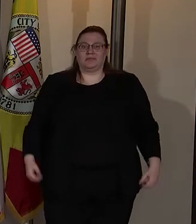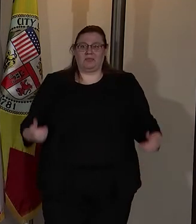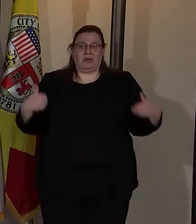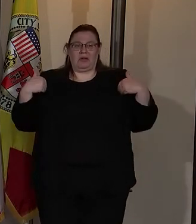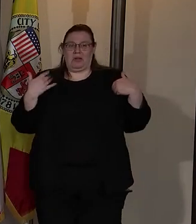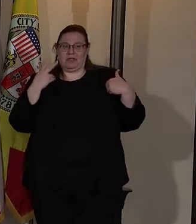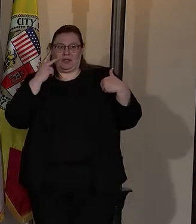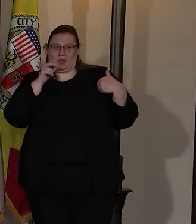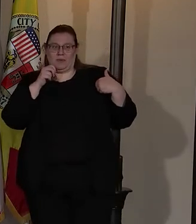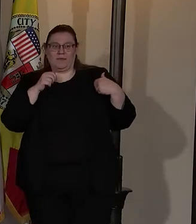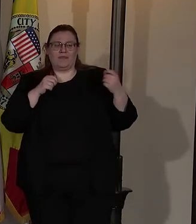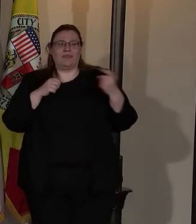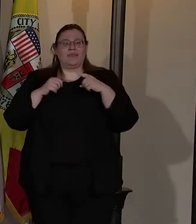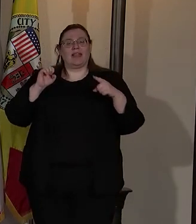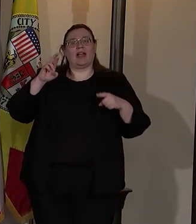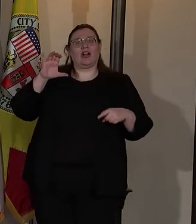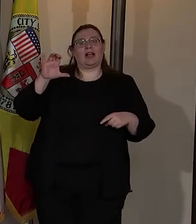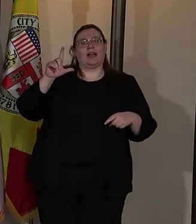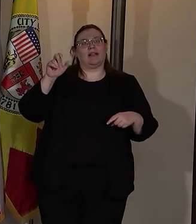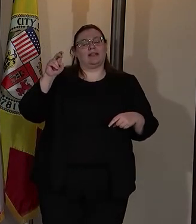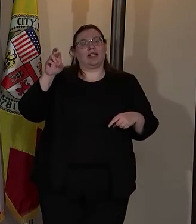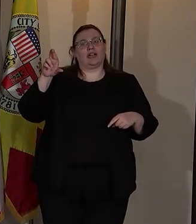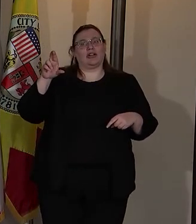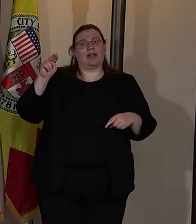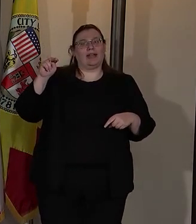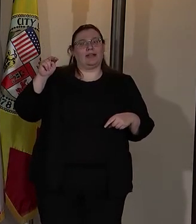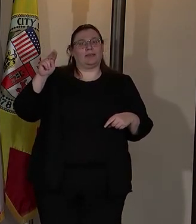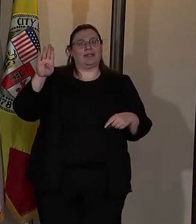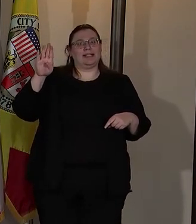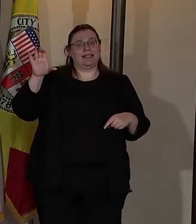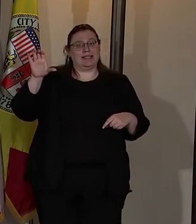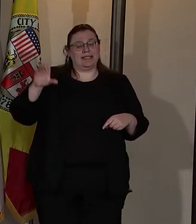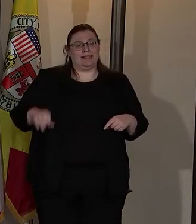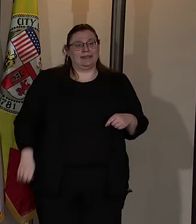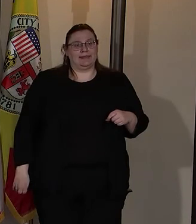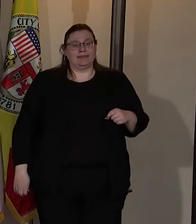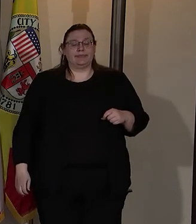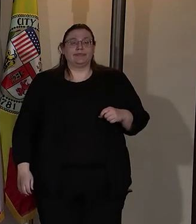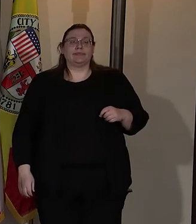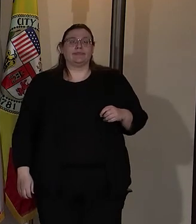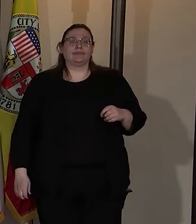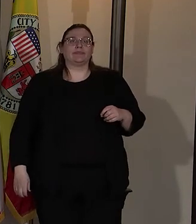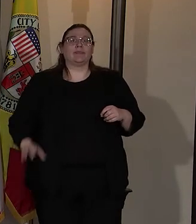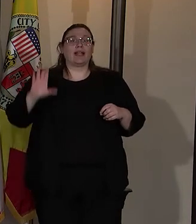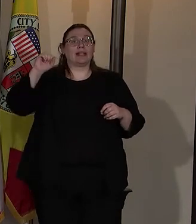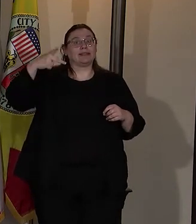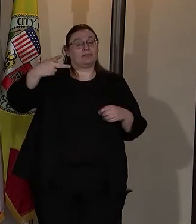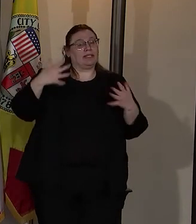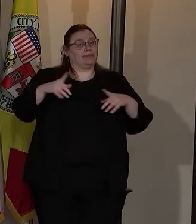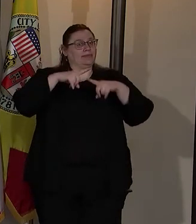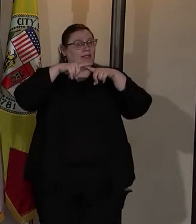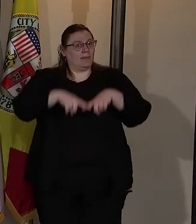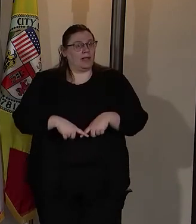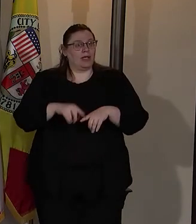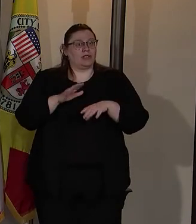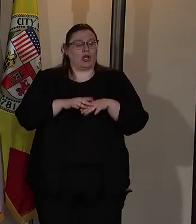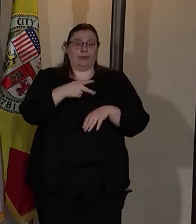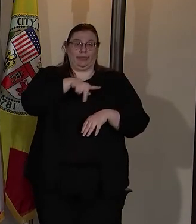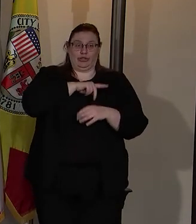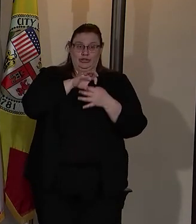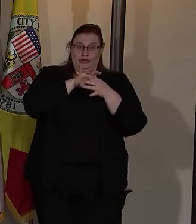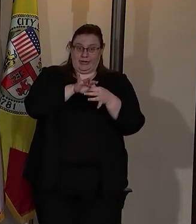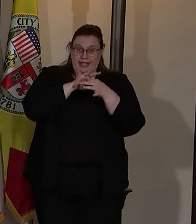This is from Eric Leonard of NBC. So CSP depends a lot on personal